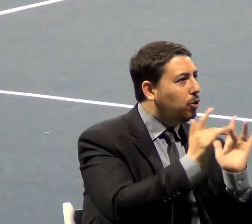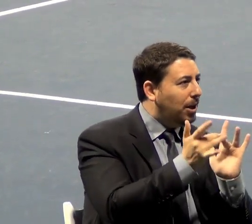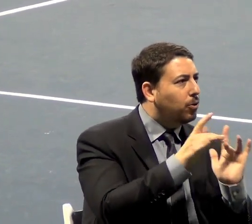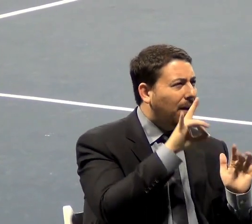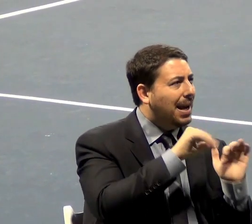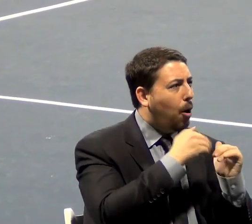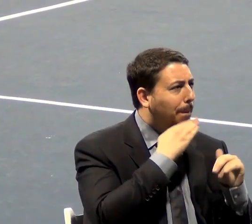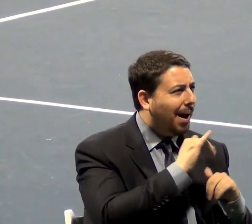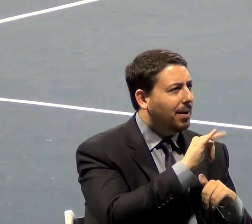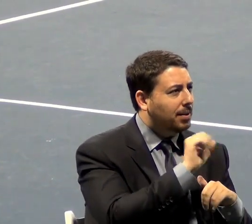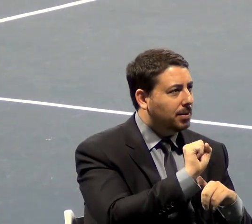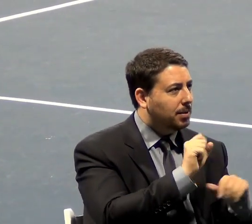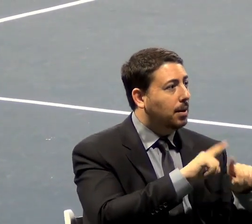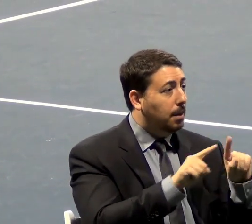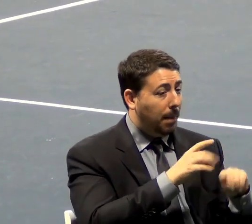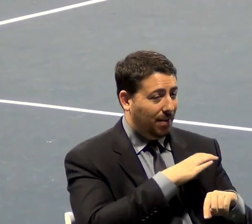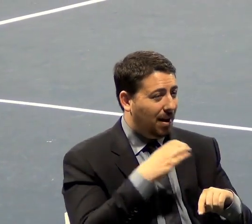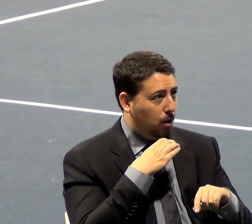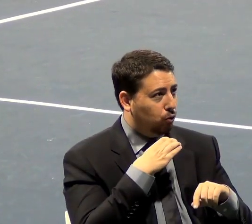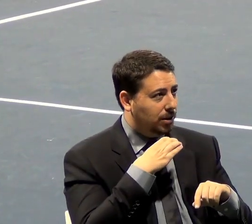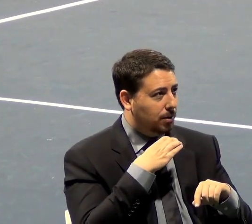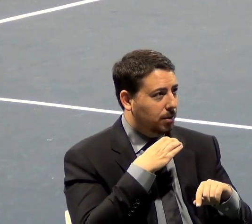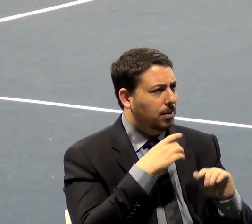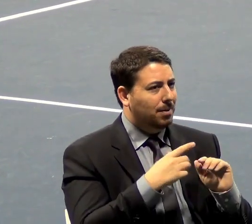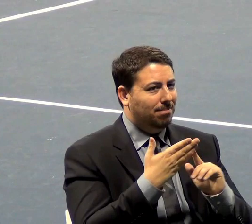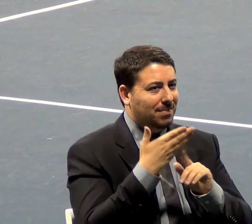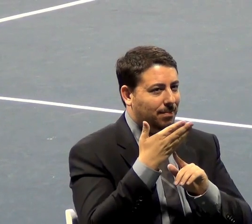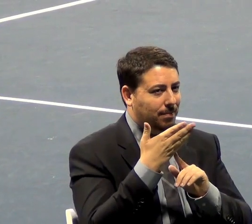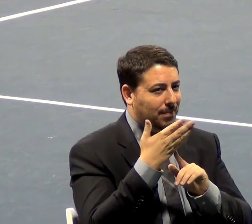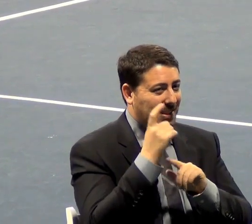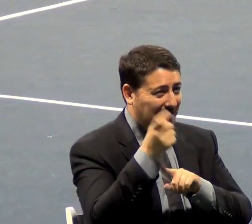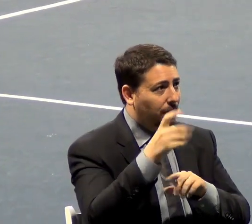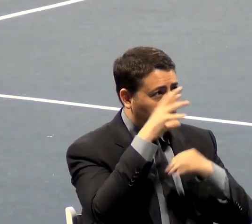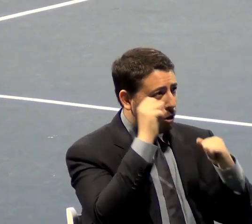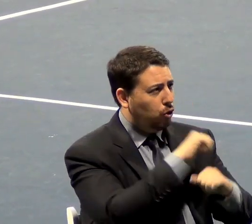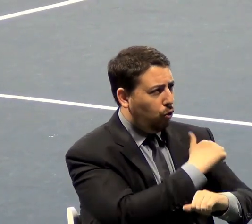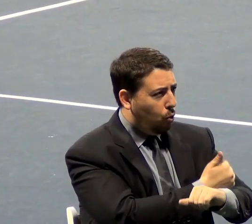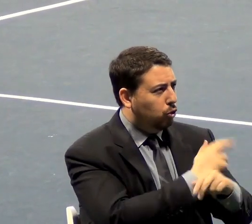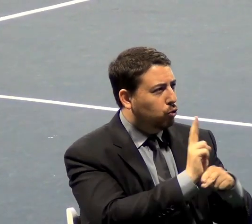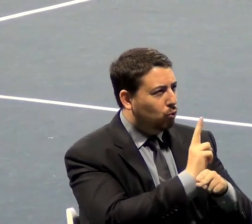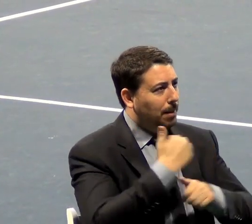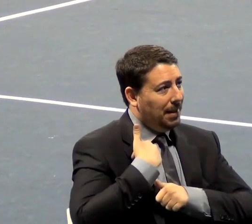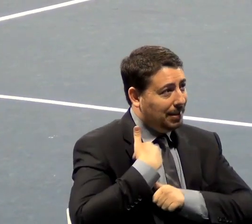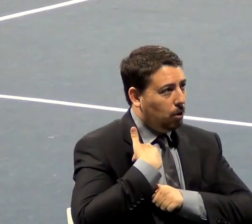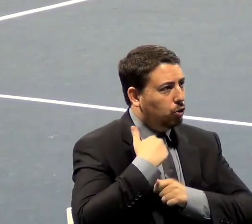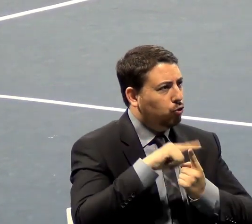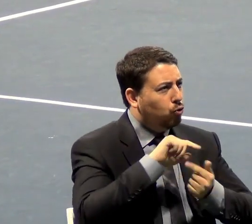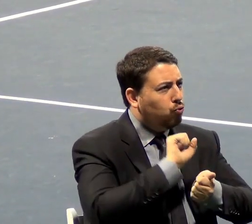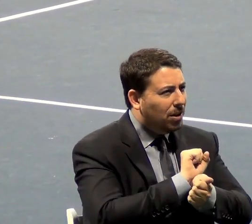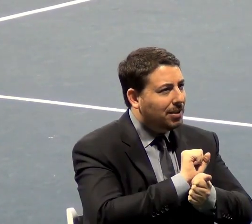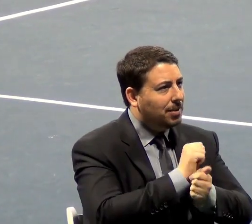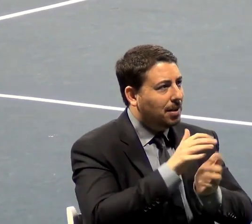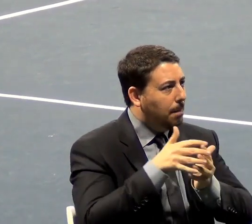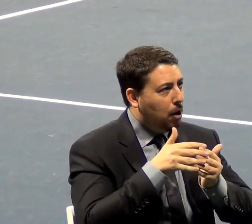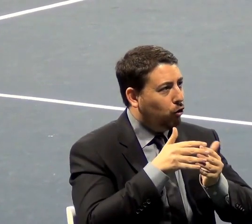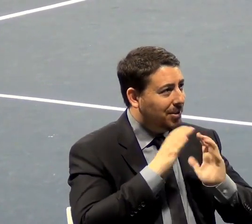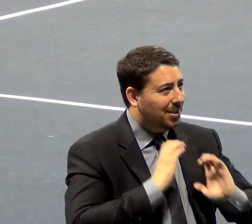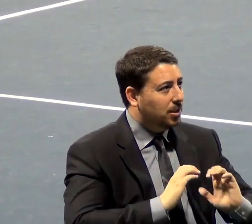the Congress delivers to the President this authority to use the military to arrest American citizens and not charge them with anything,